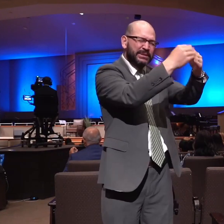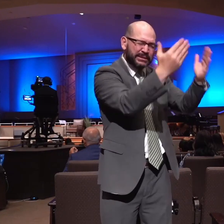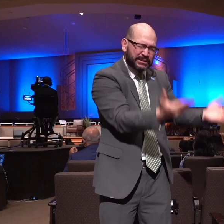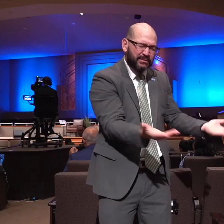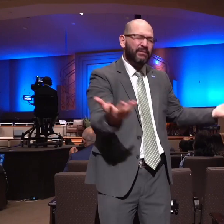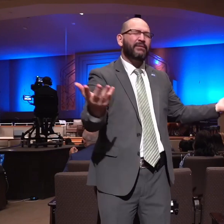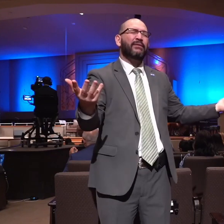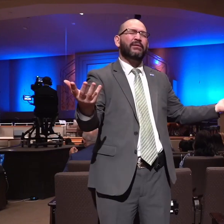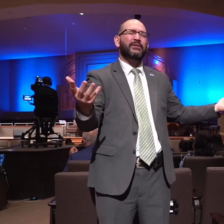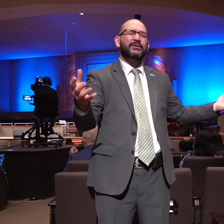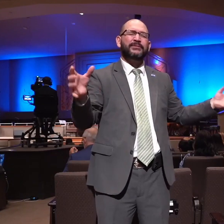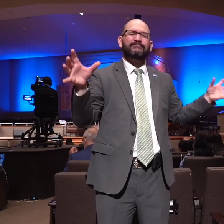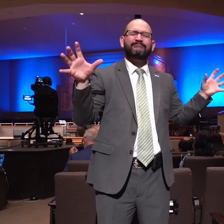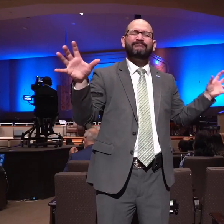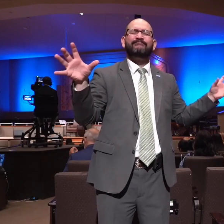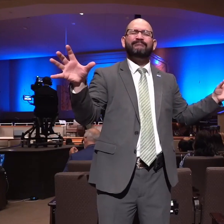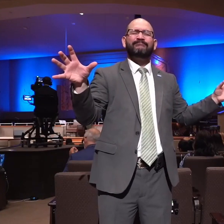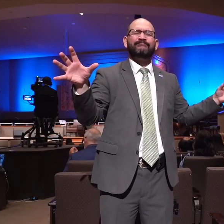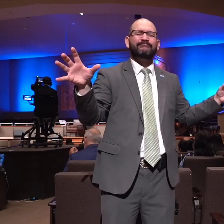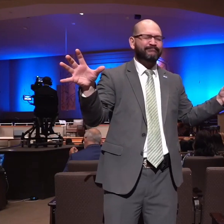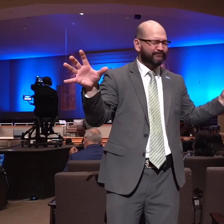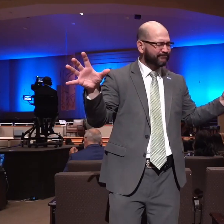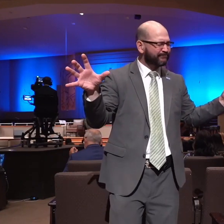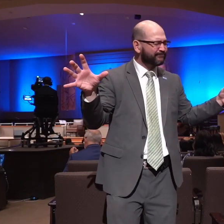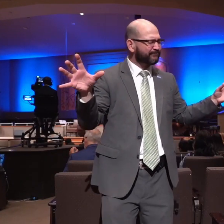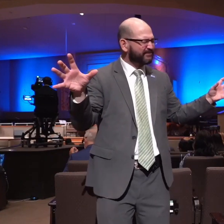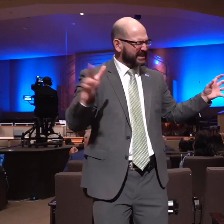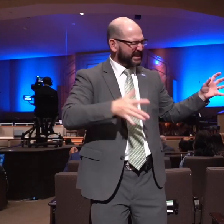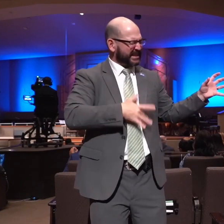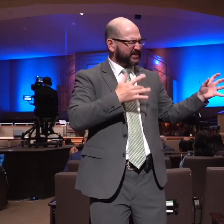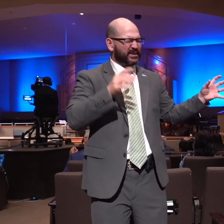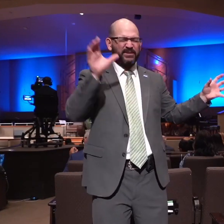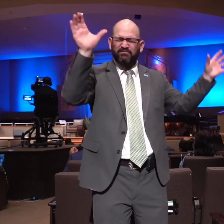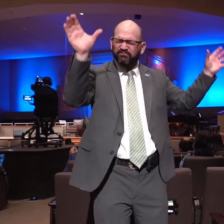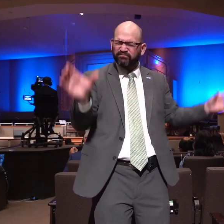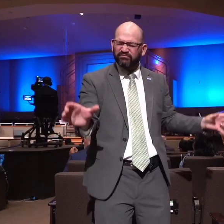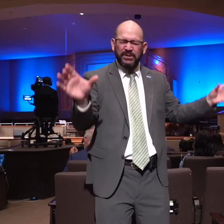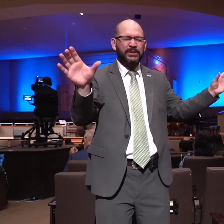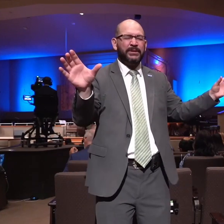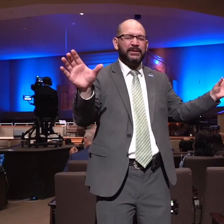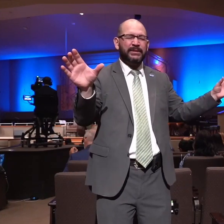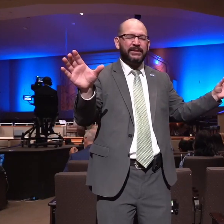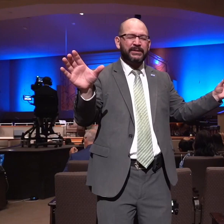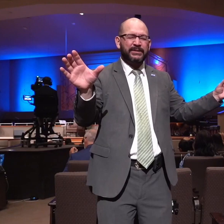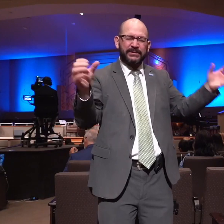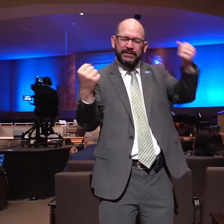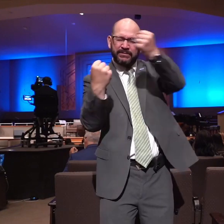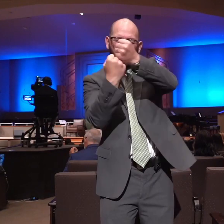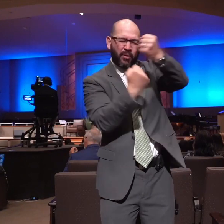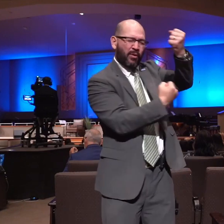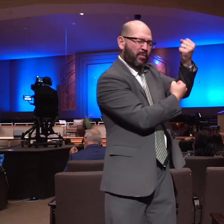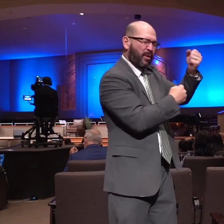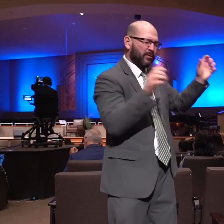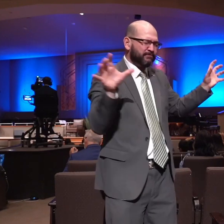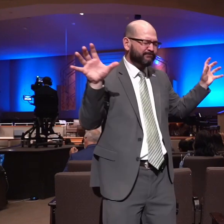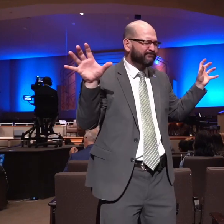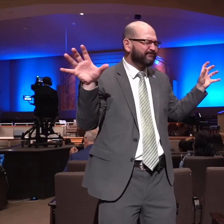took hold of the two middle pillars upon which the house stood and in which it was born up of the one with his right hand the other with his left